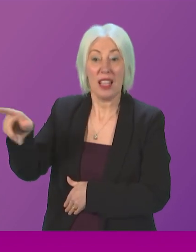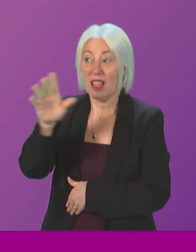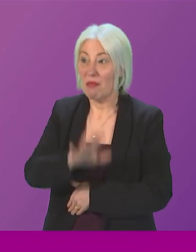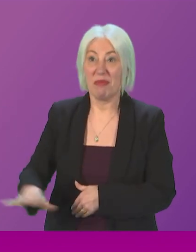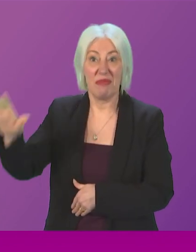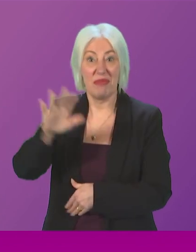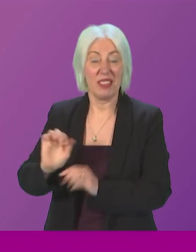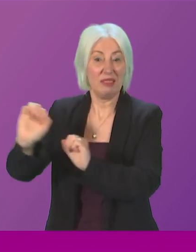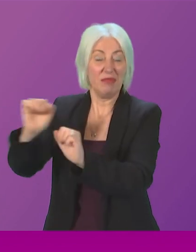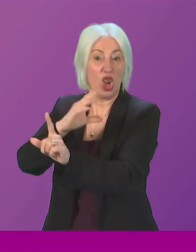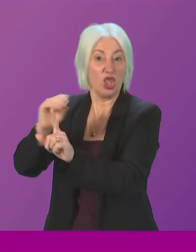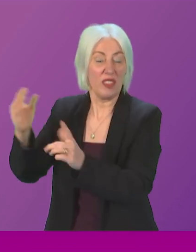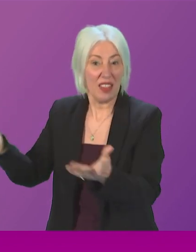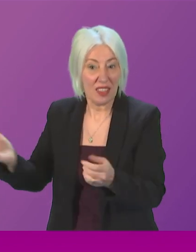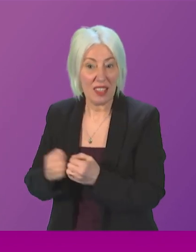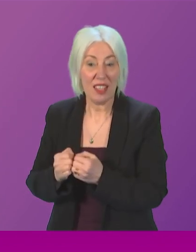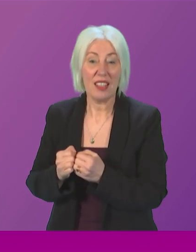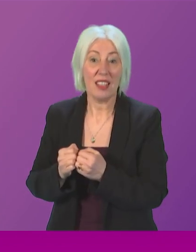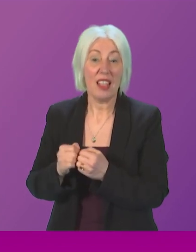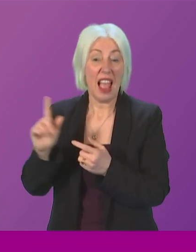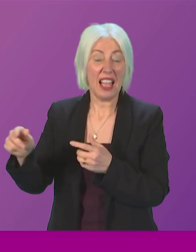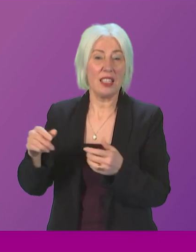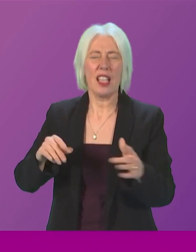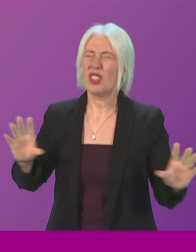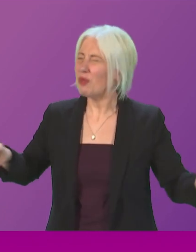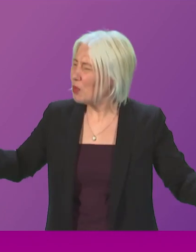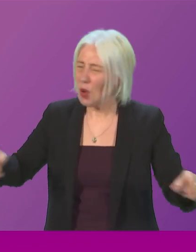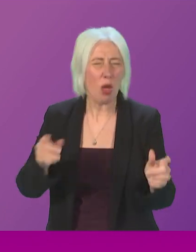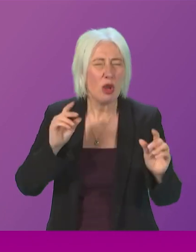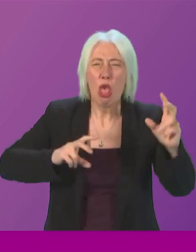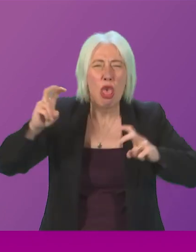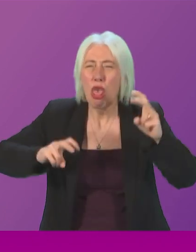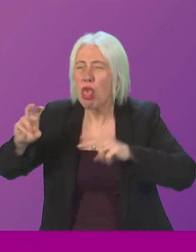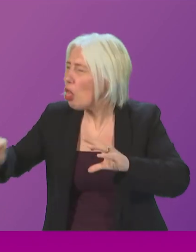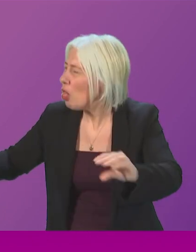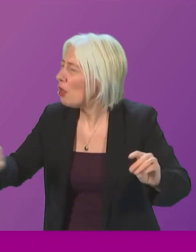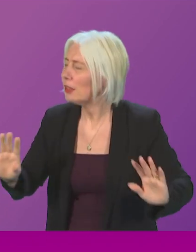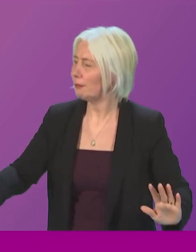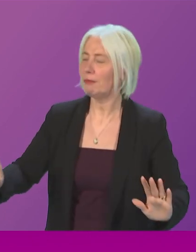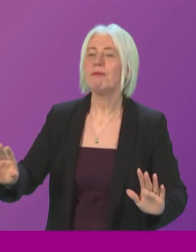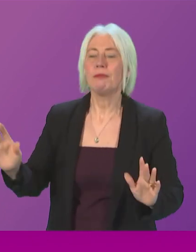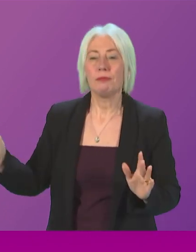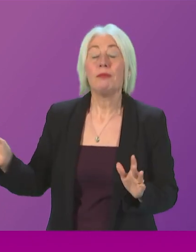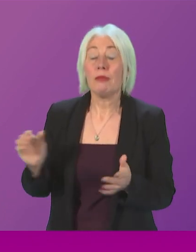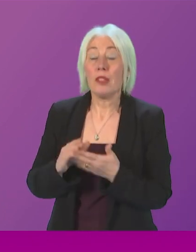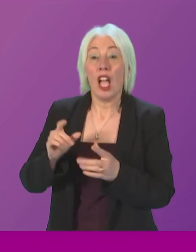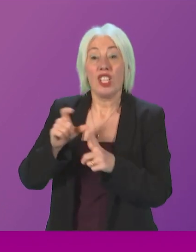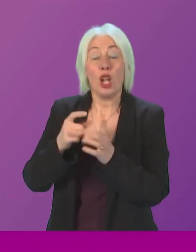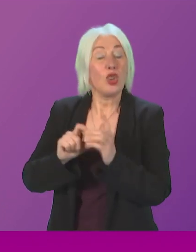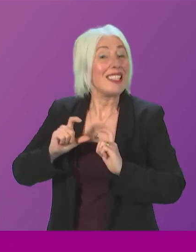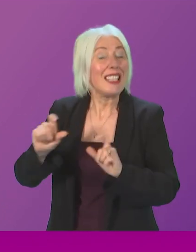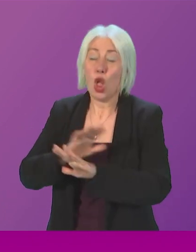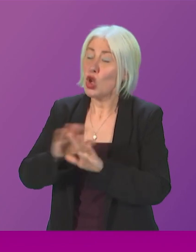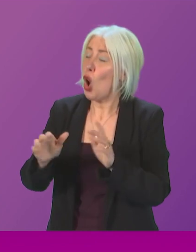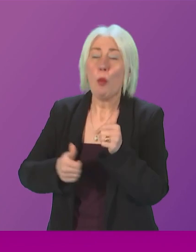entire... Oh, and the best retort Douglas Ross has... Members! As I'm catching you up, you're still the most unpopular leader,